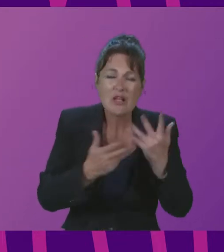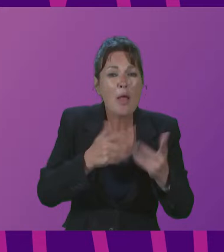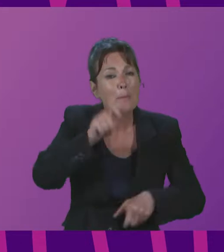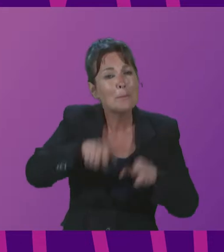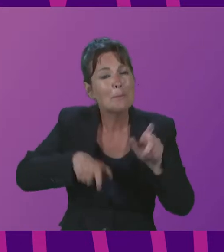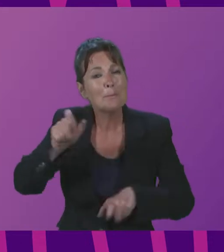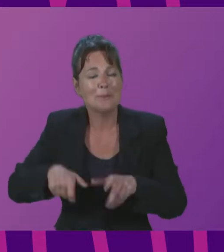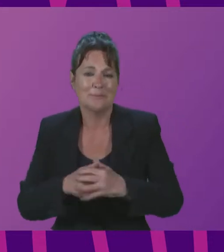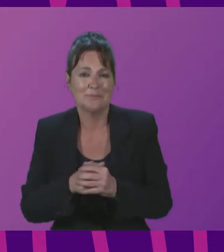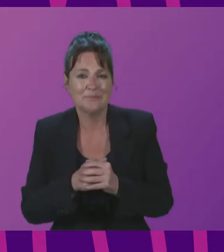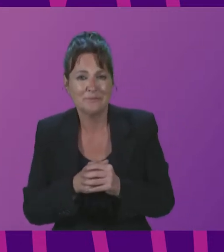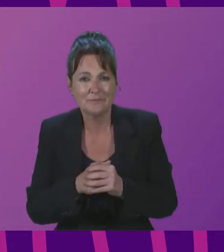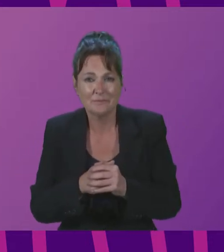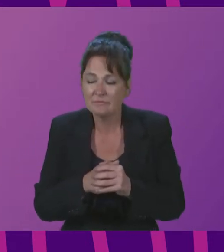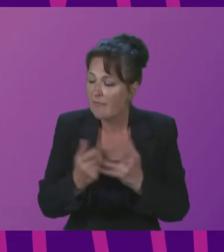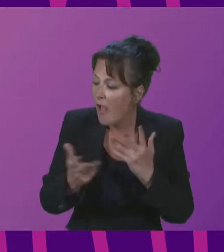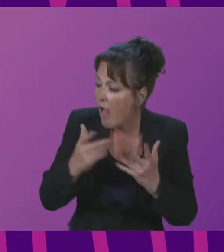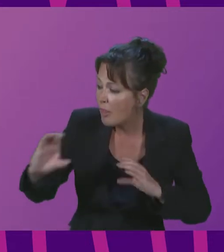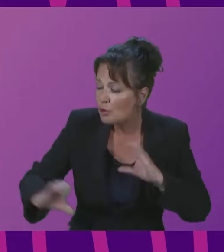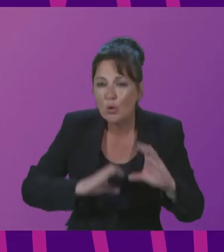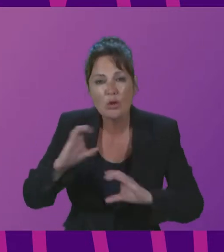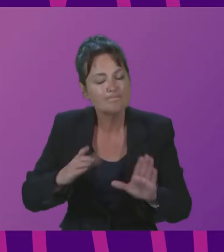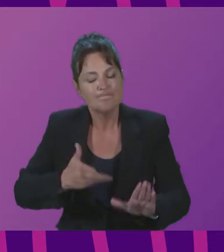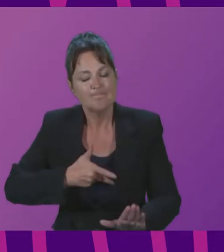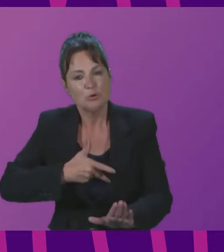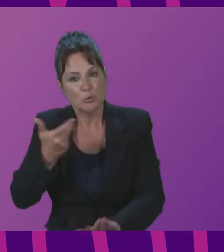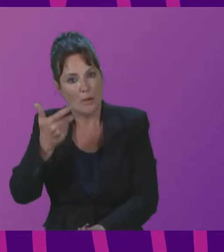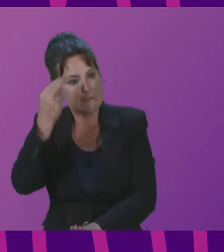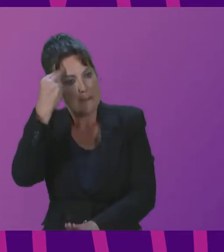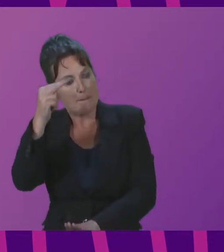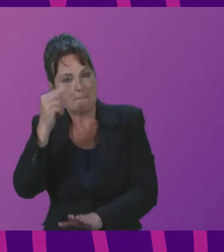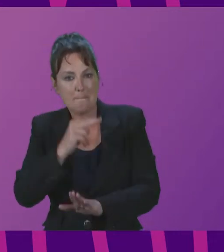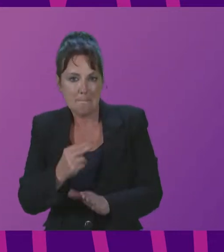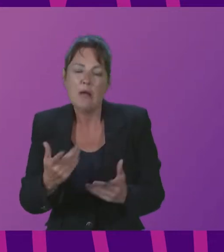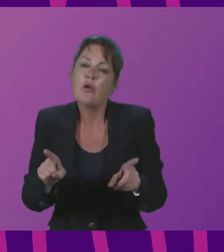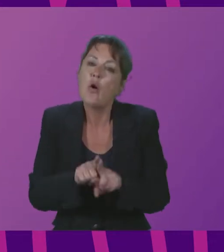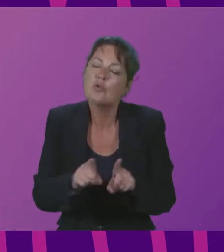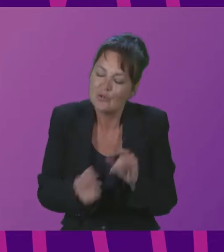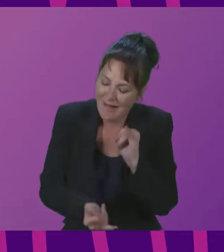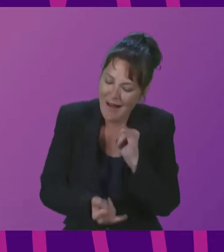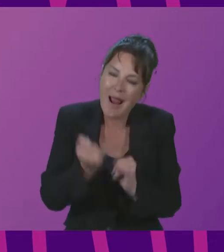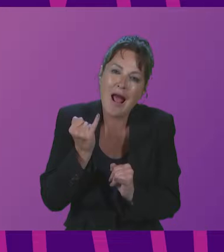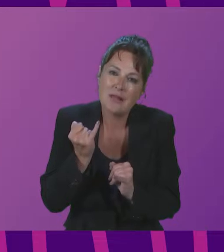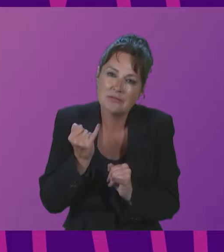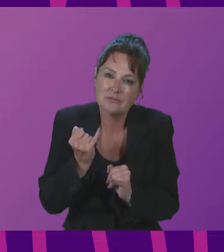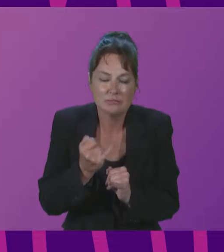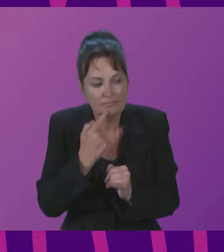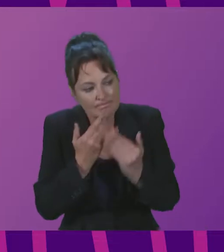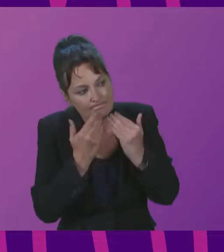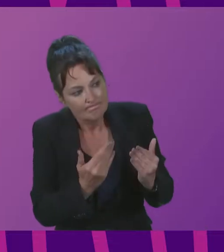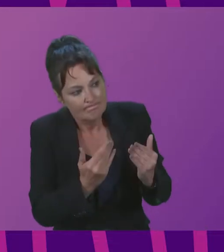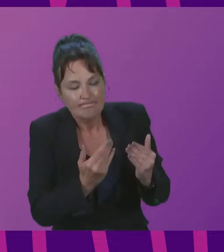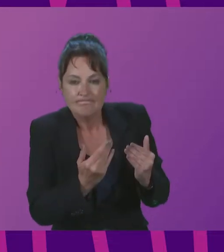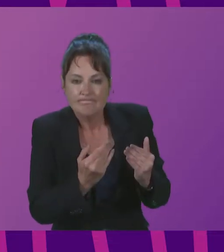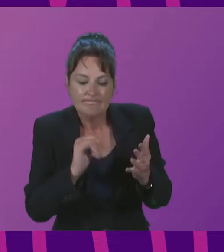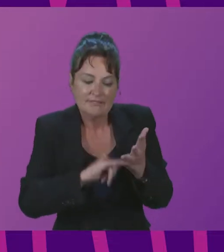Scobie Ward other donors who wish to remain anonymous and finally of course the late Sir Angus Grossert